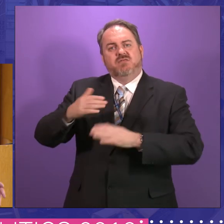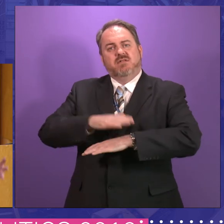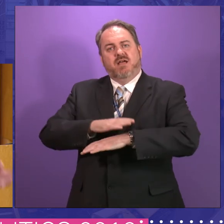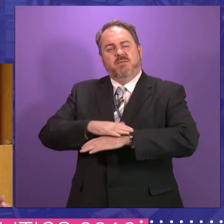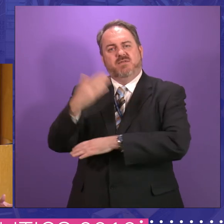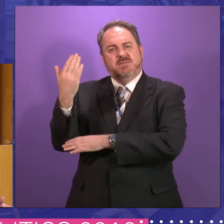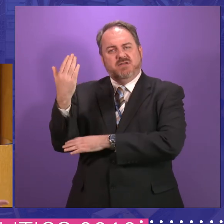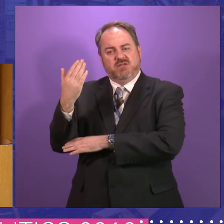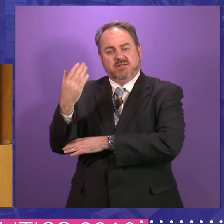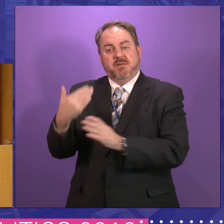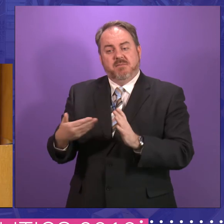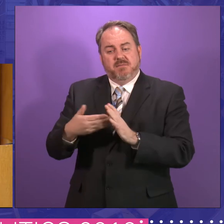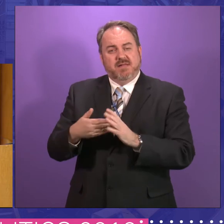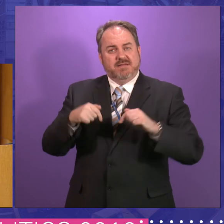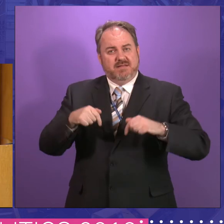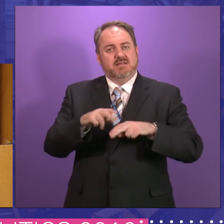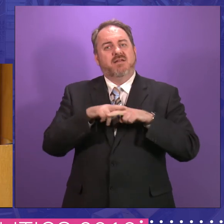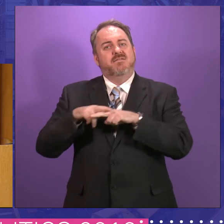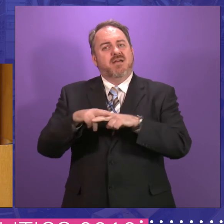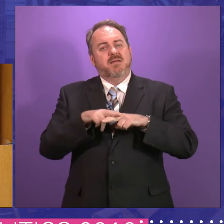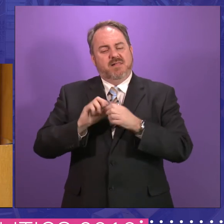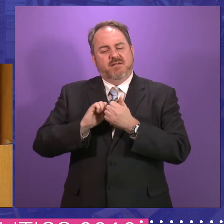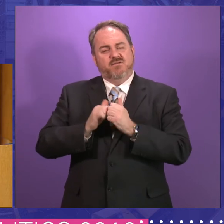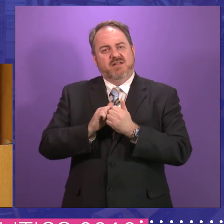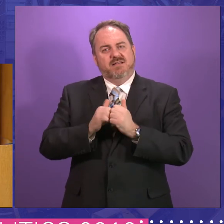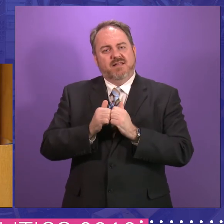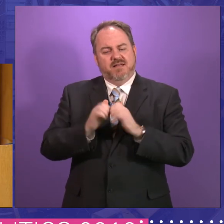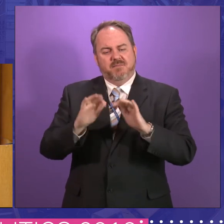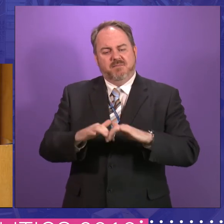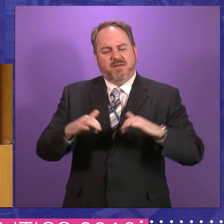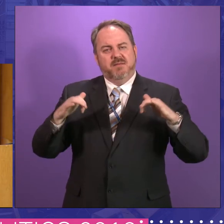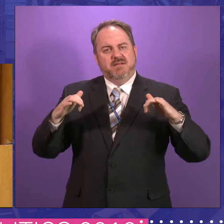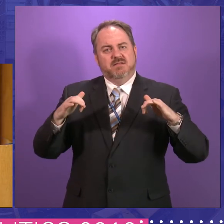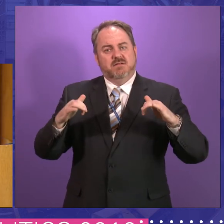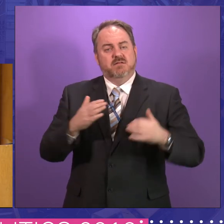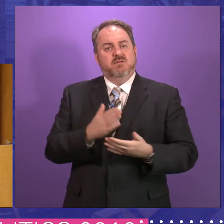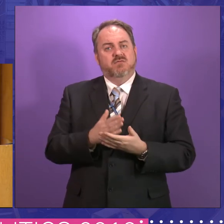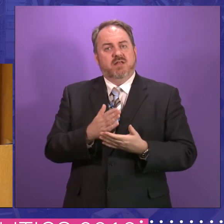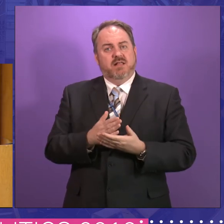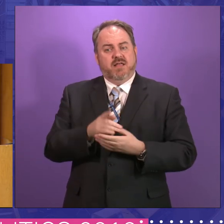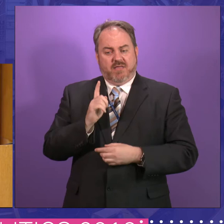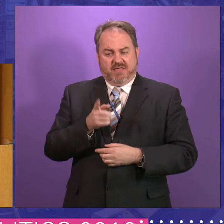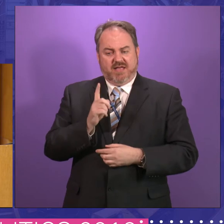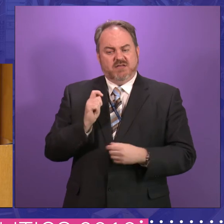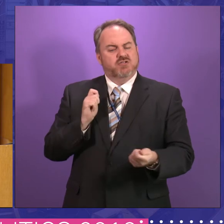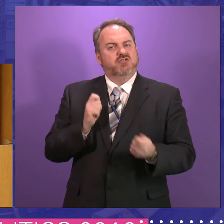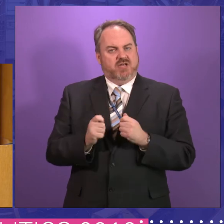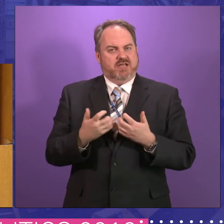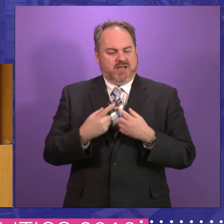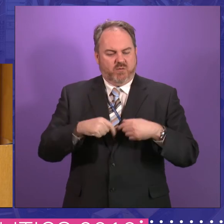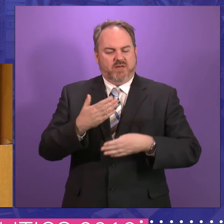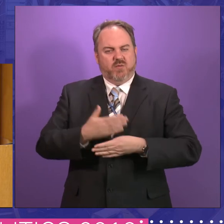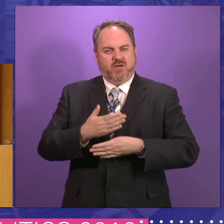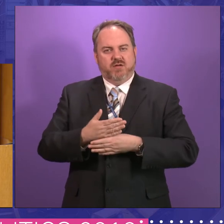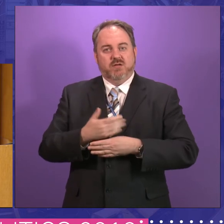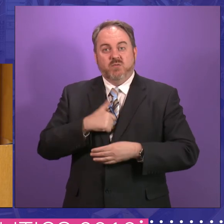family family parliament. And that would need a huge change in the way that we operate. Um, you know, if we want to go